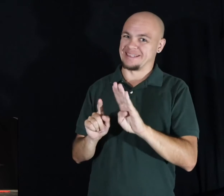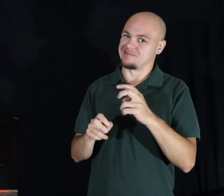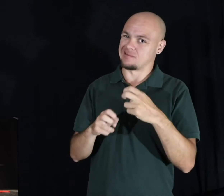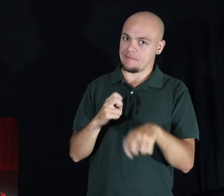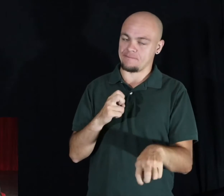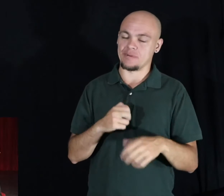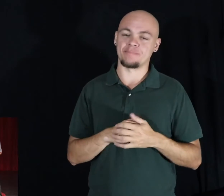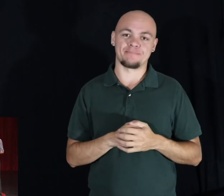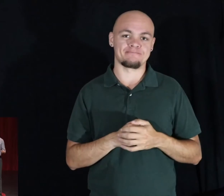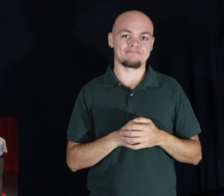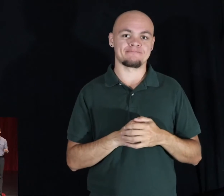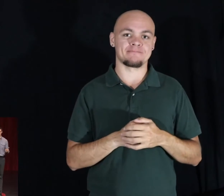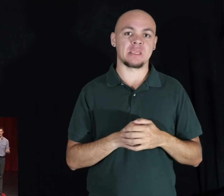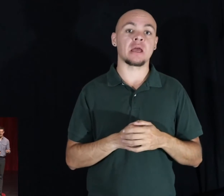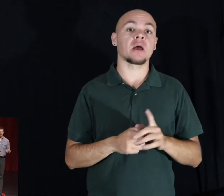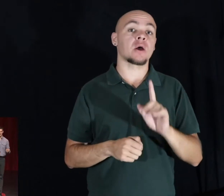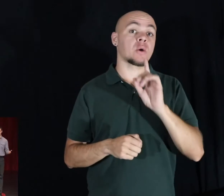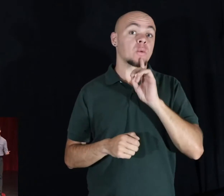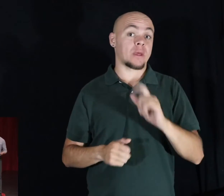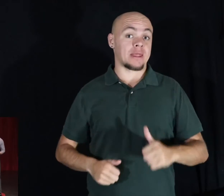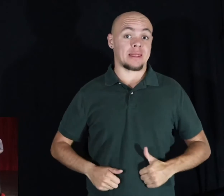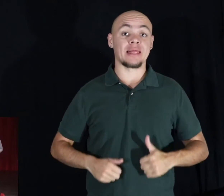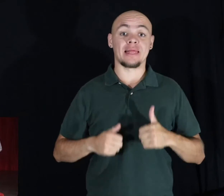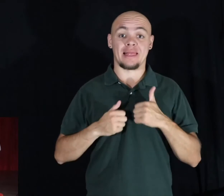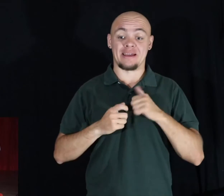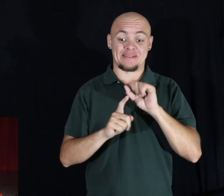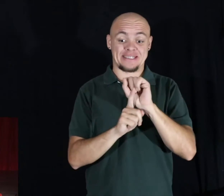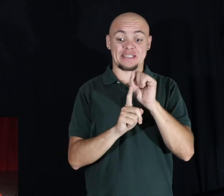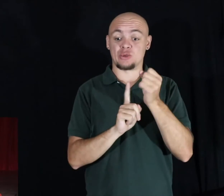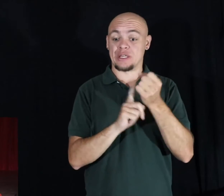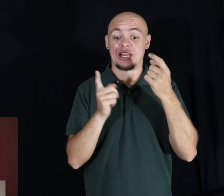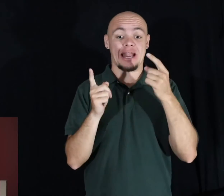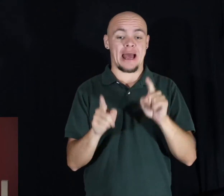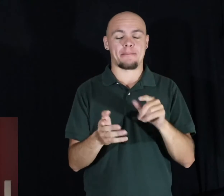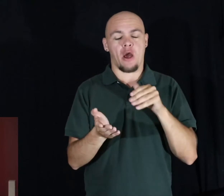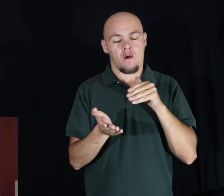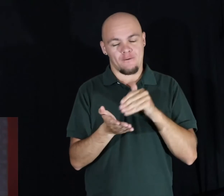Now, this is a real-life situation, and it's one that happens all the time.